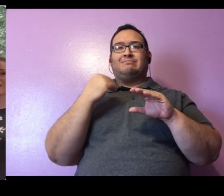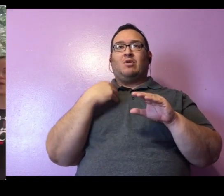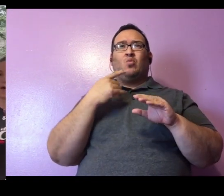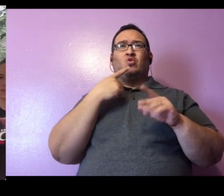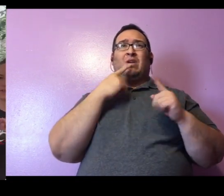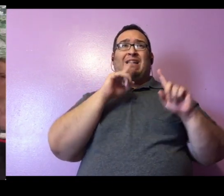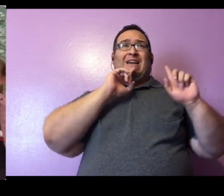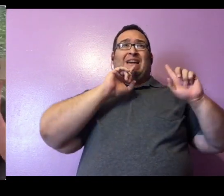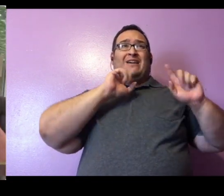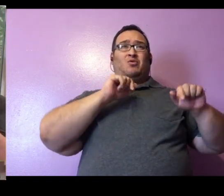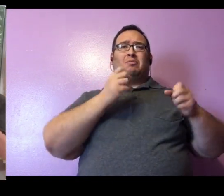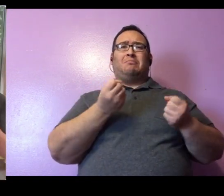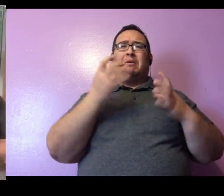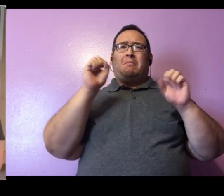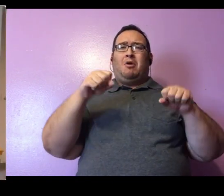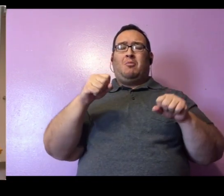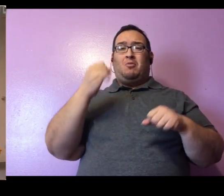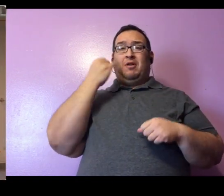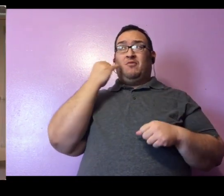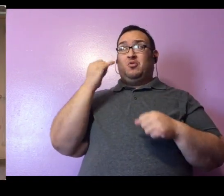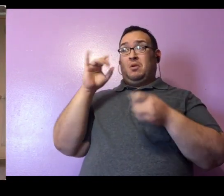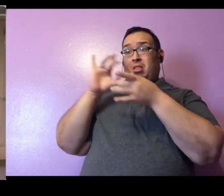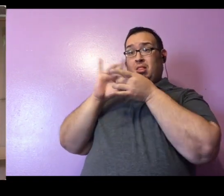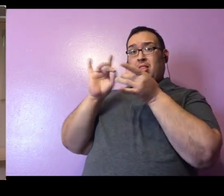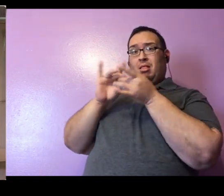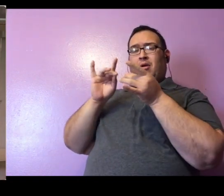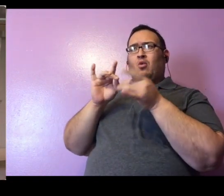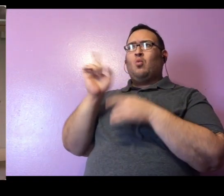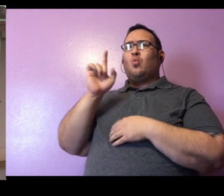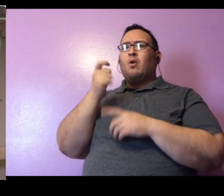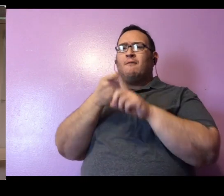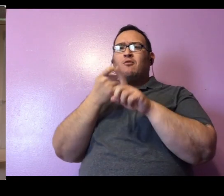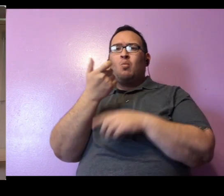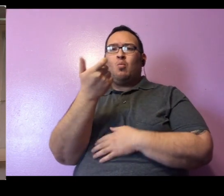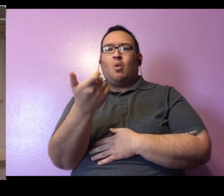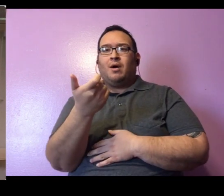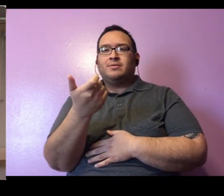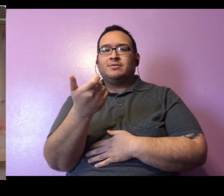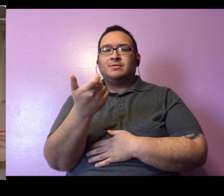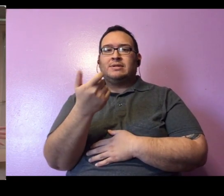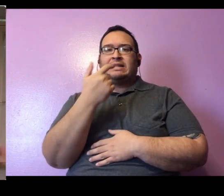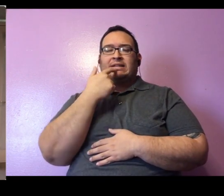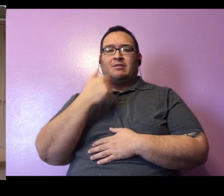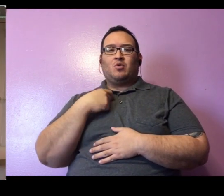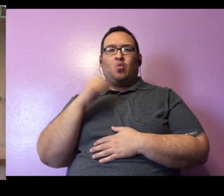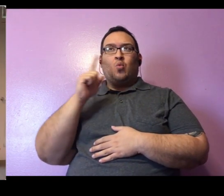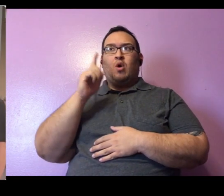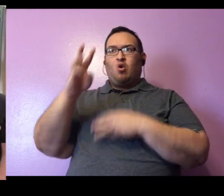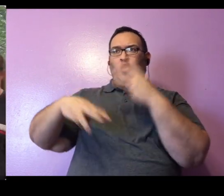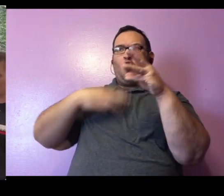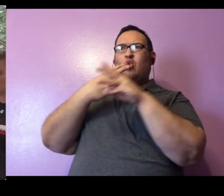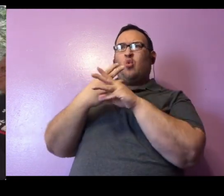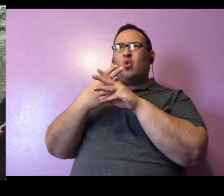And also, if you can, comment where you guys are watching from. We'd love to see how many people are reaching all of their wealth at this home safari.